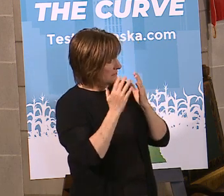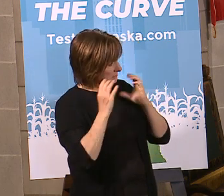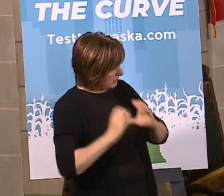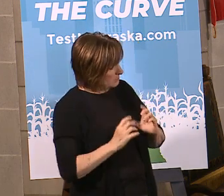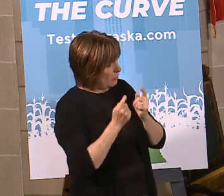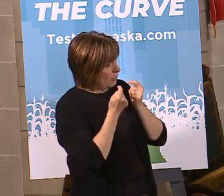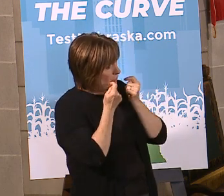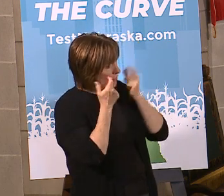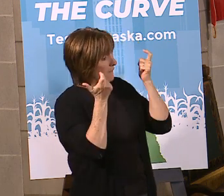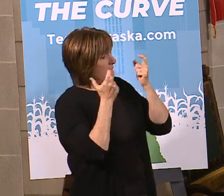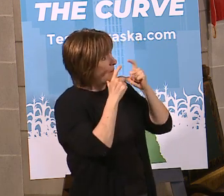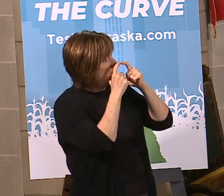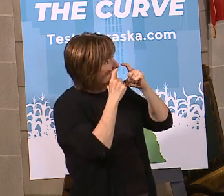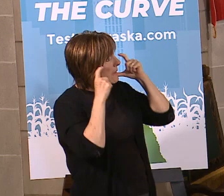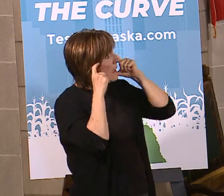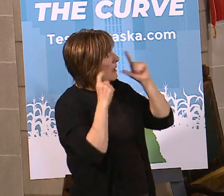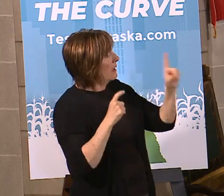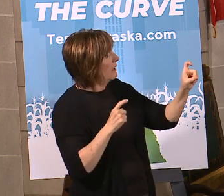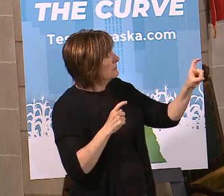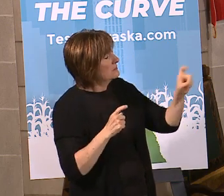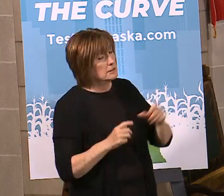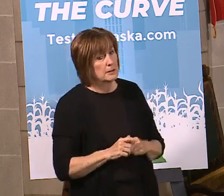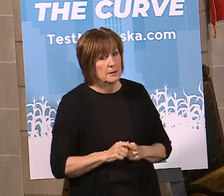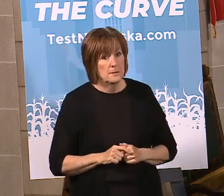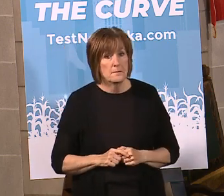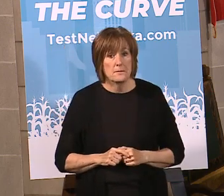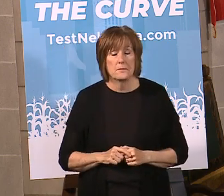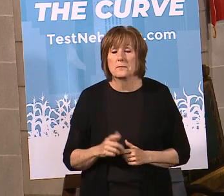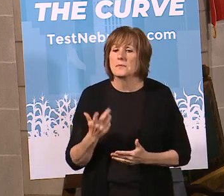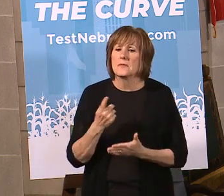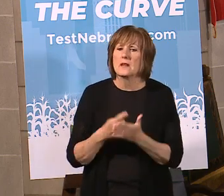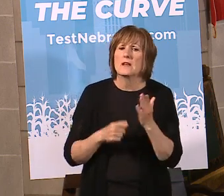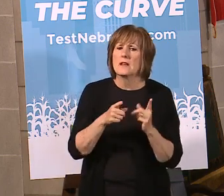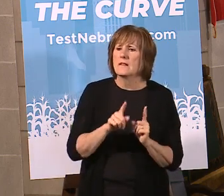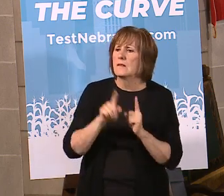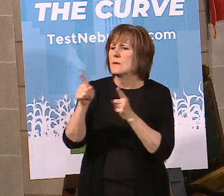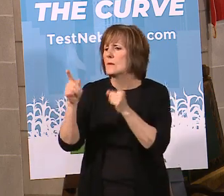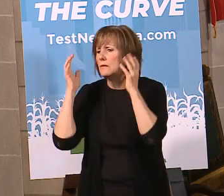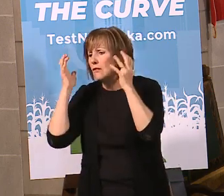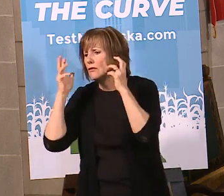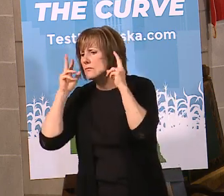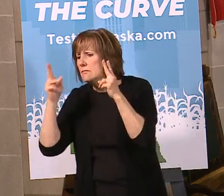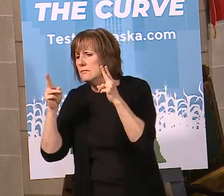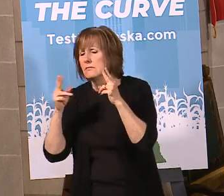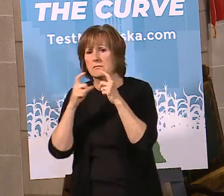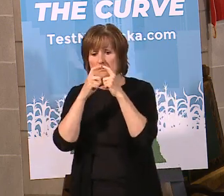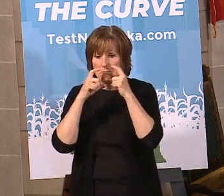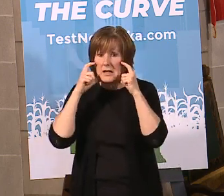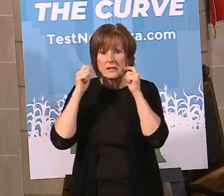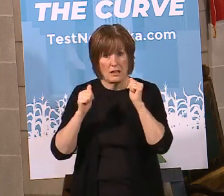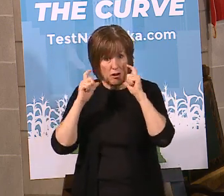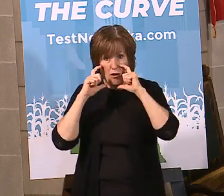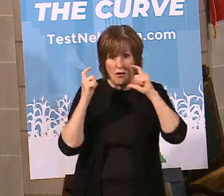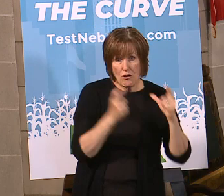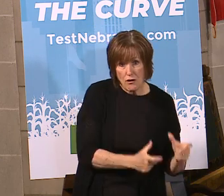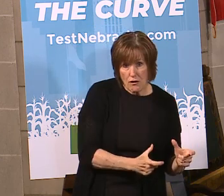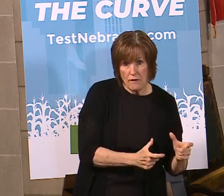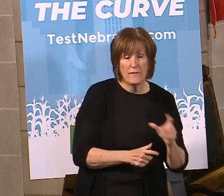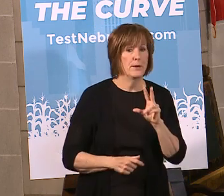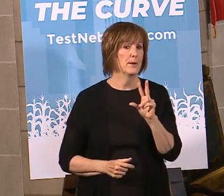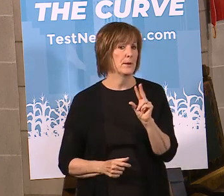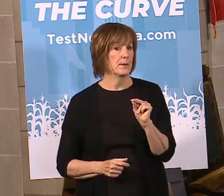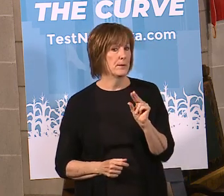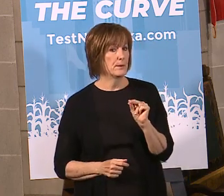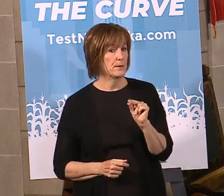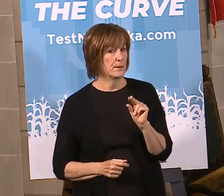mask? necessary to be treated? So, the question was, what about if you're going to a salon and wearing a mask, can you take it off? And the answer is no,